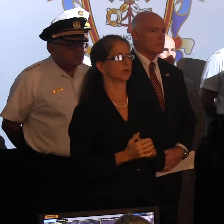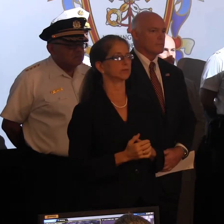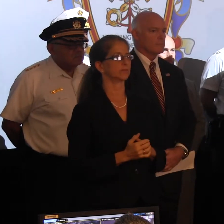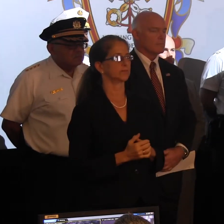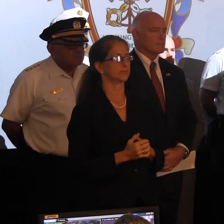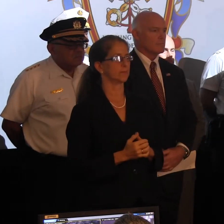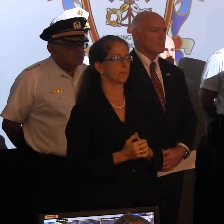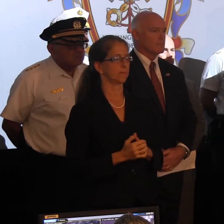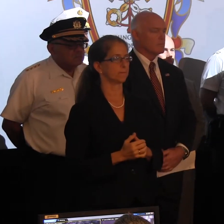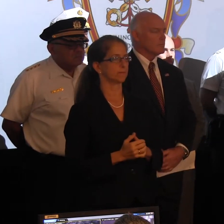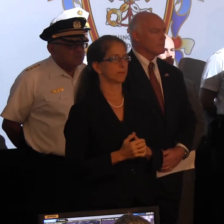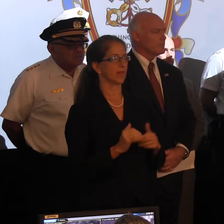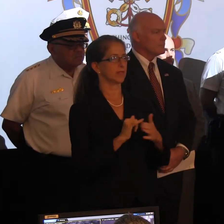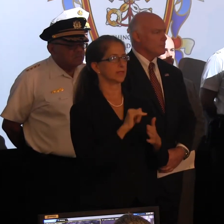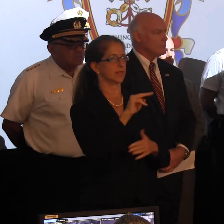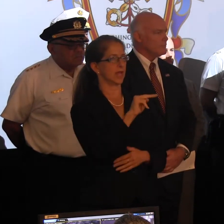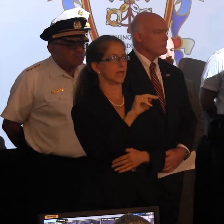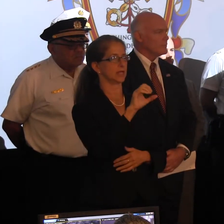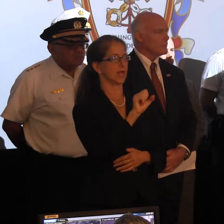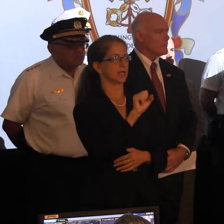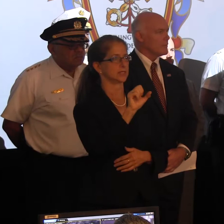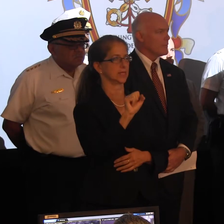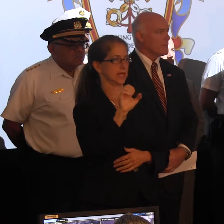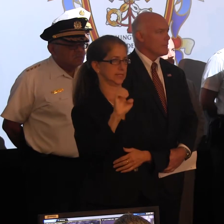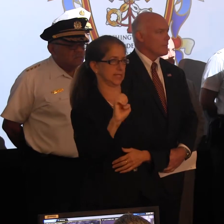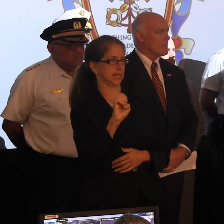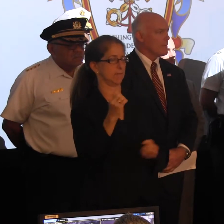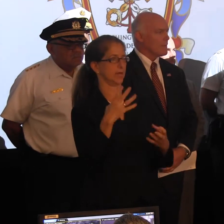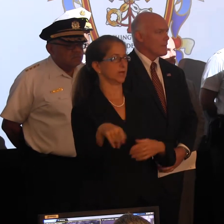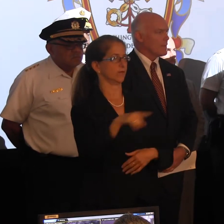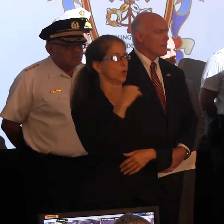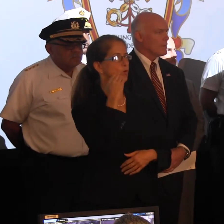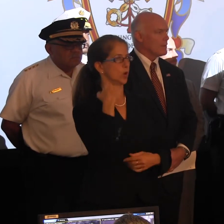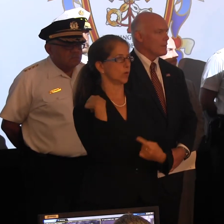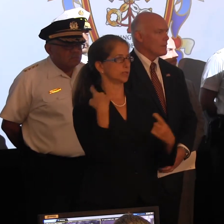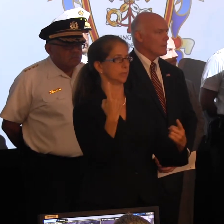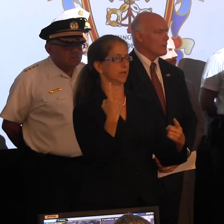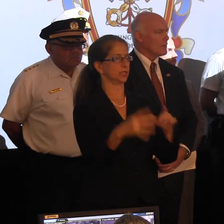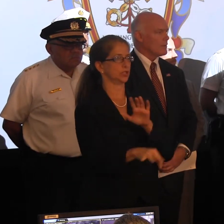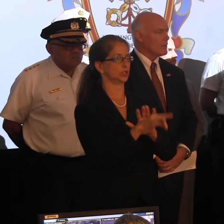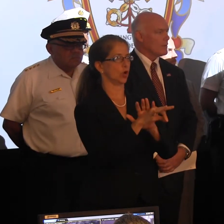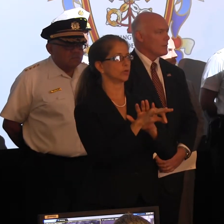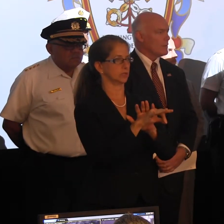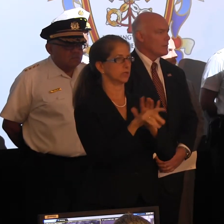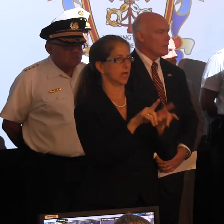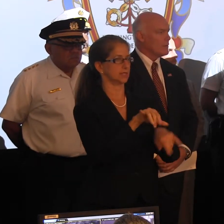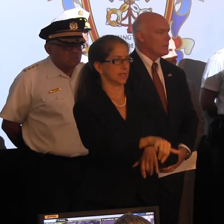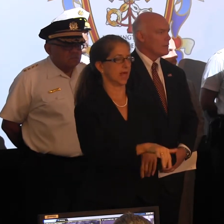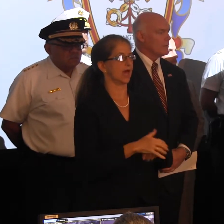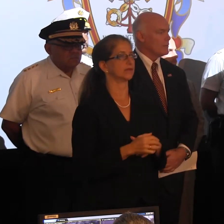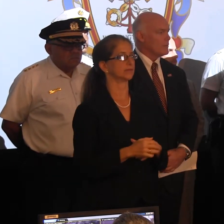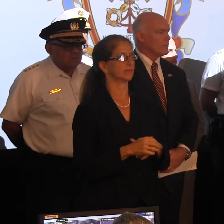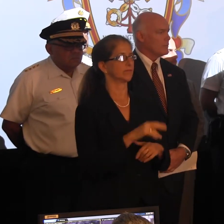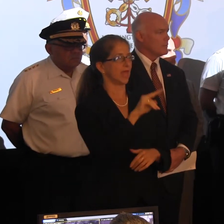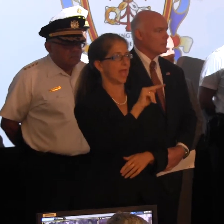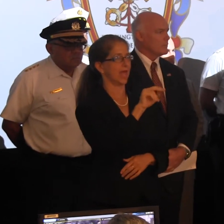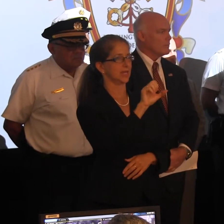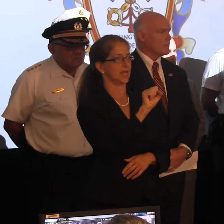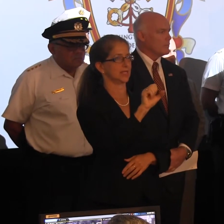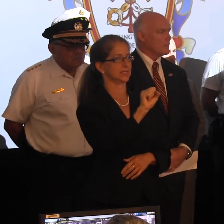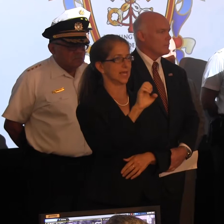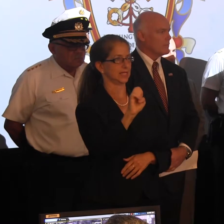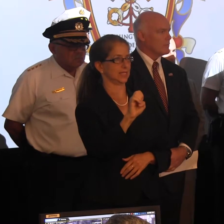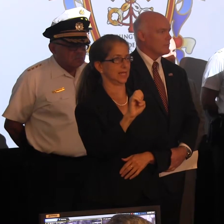This is an NSSE. As many of you know, it has been designated as such. The NSSE